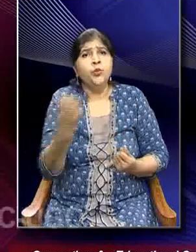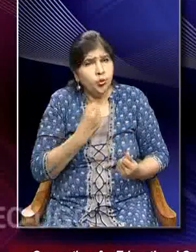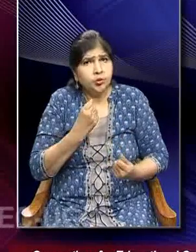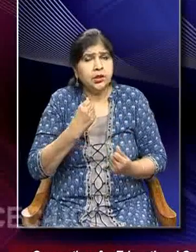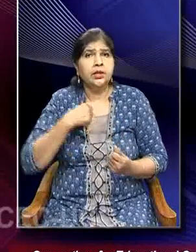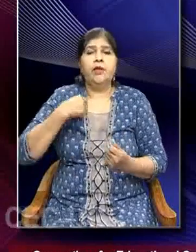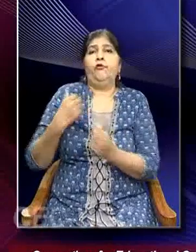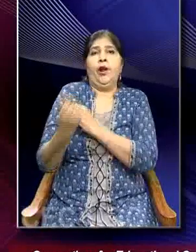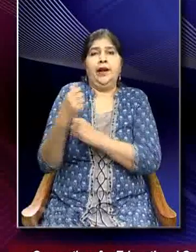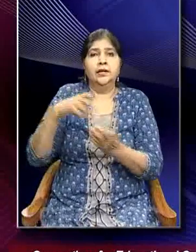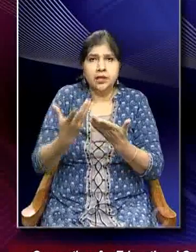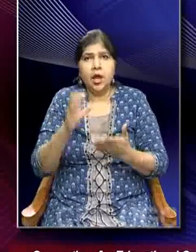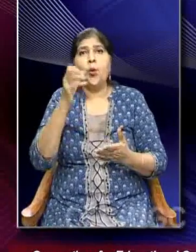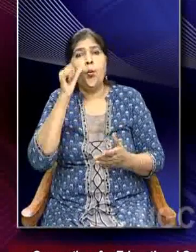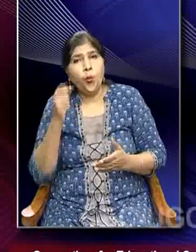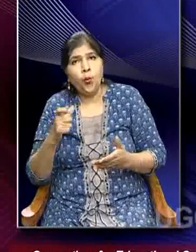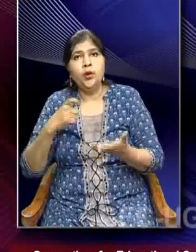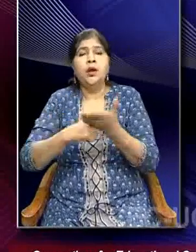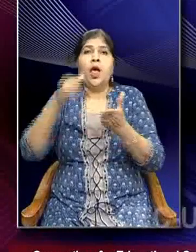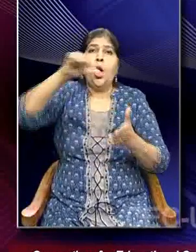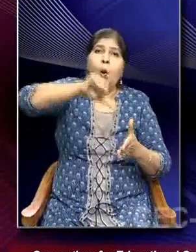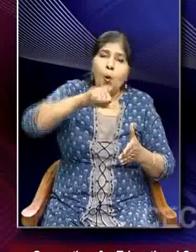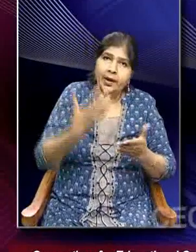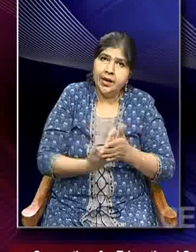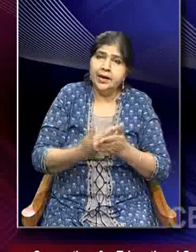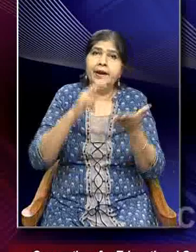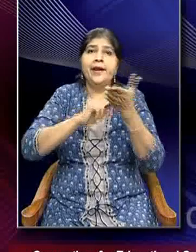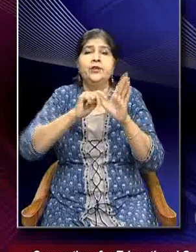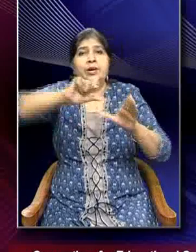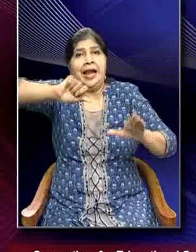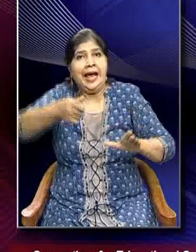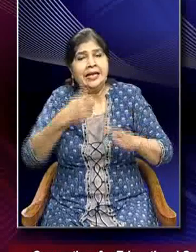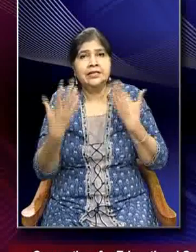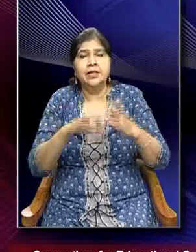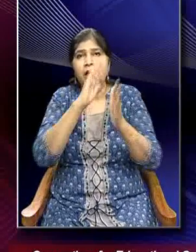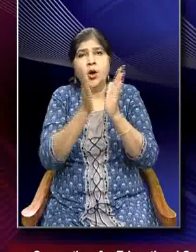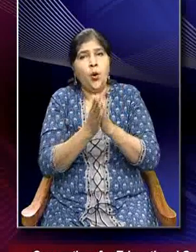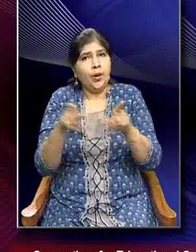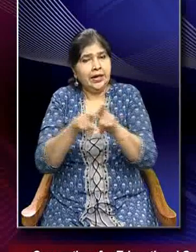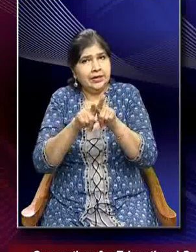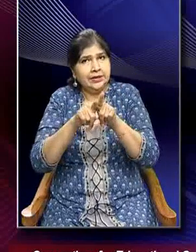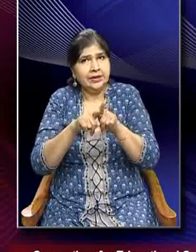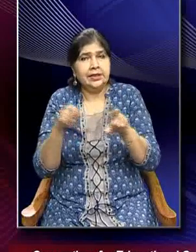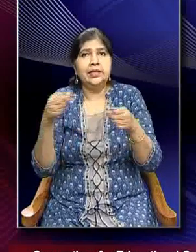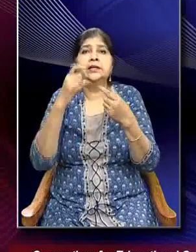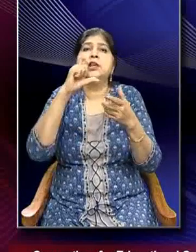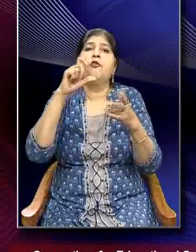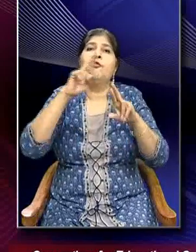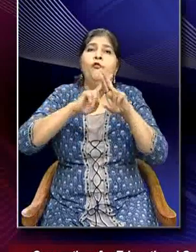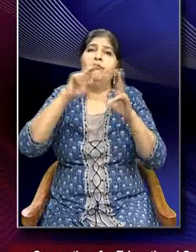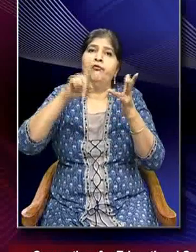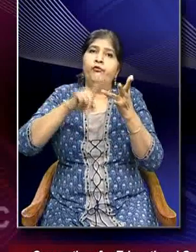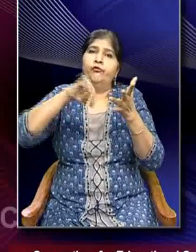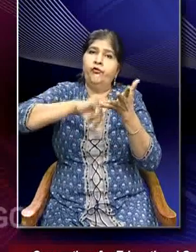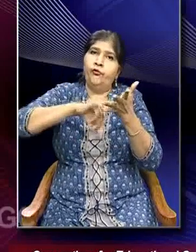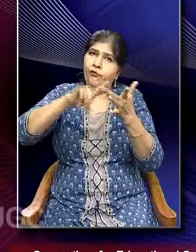Coal, crude oil, natural gas, they are all considered fossil fuels because